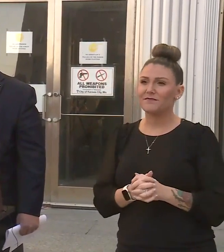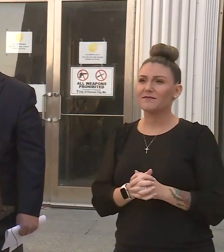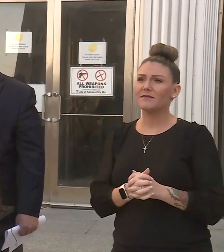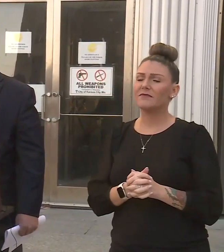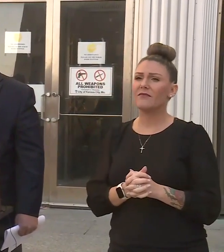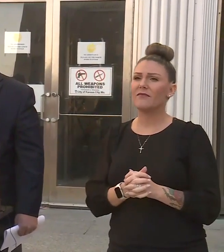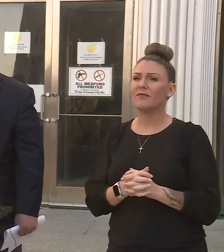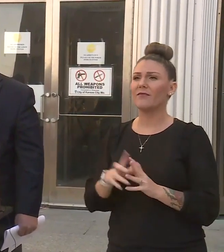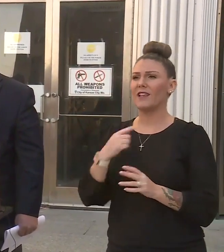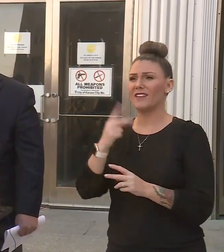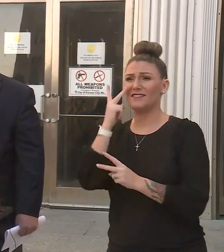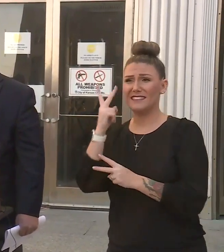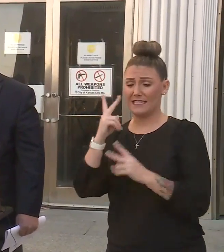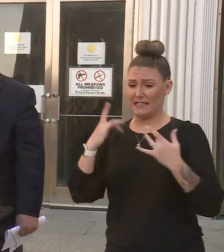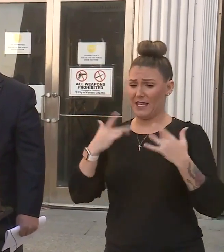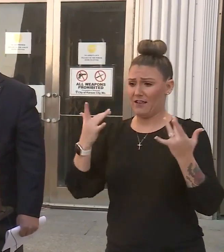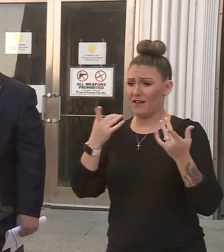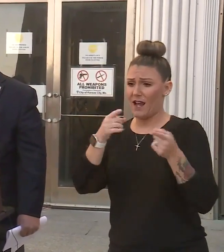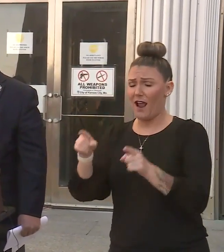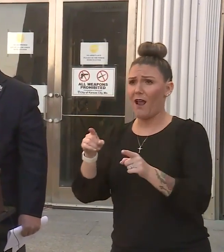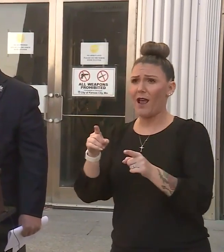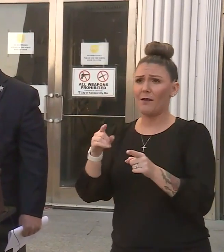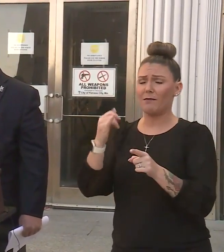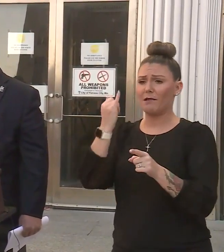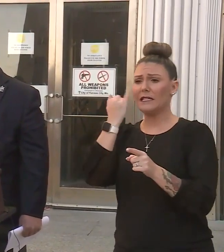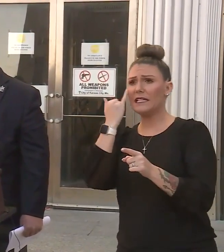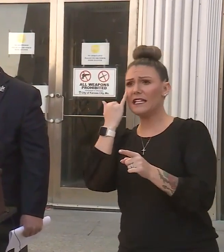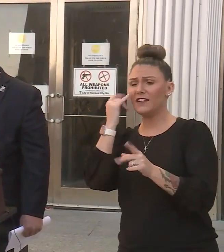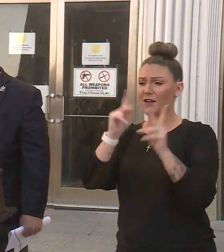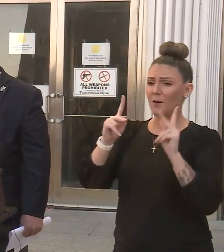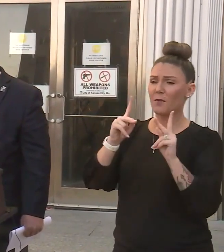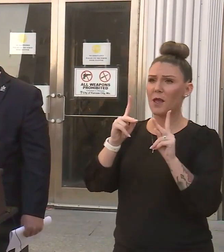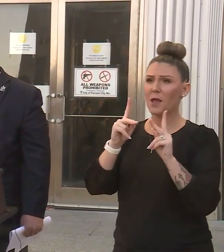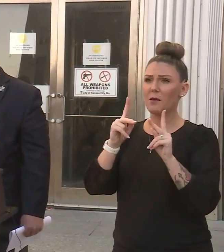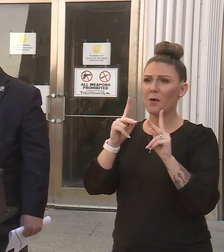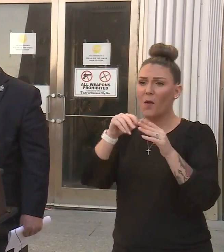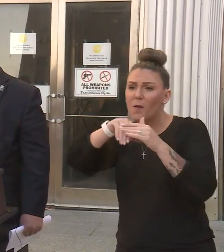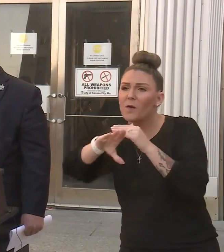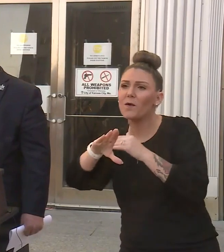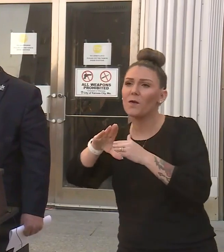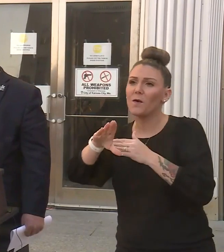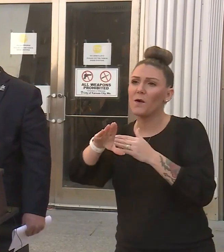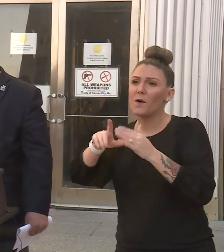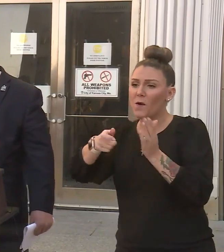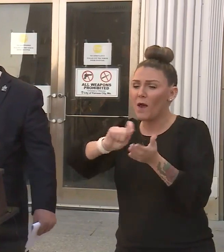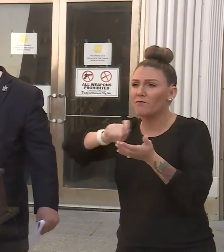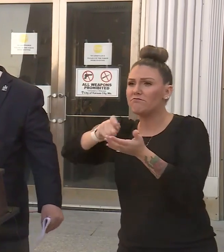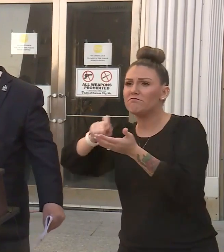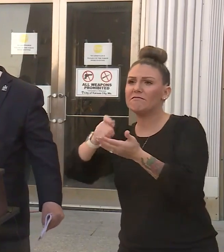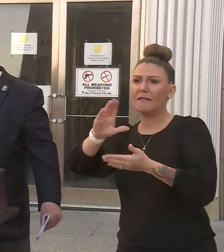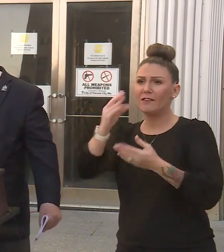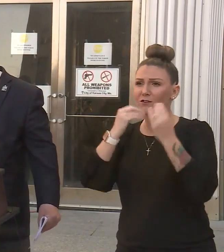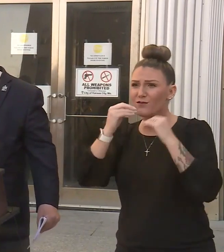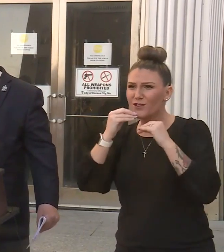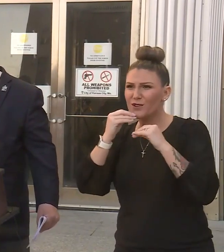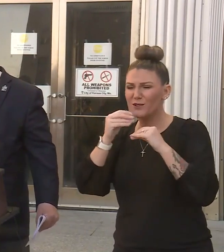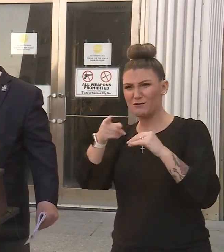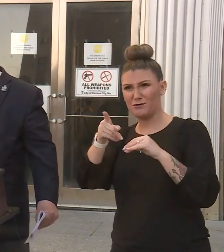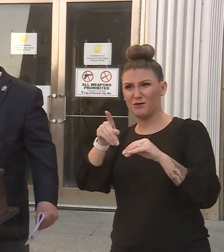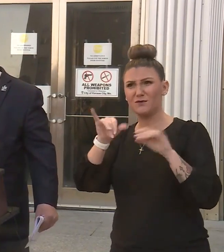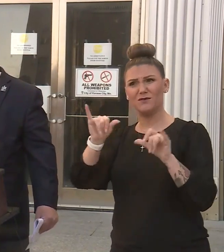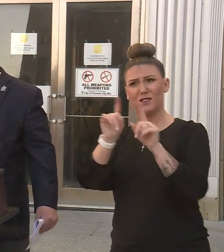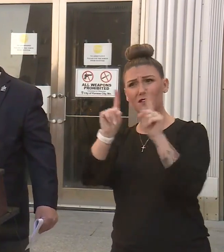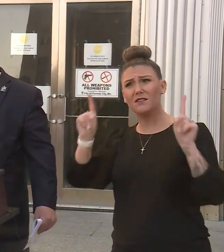you know, I've seen these events and even if you have it where people go through and pick up their food, are you staying socially distance